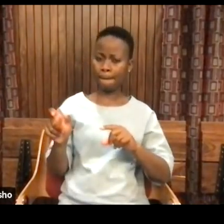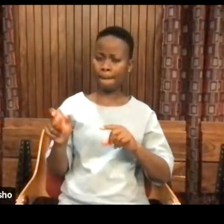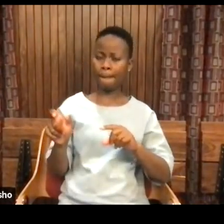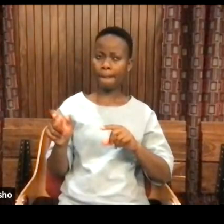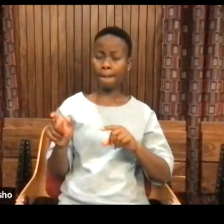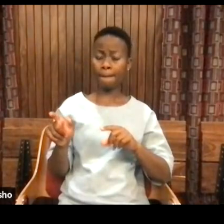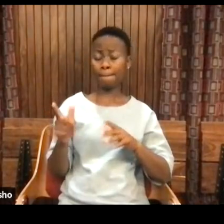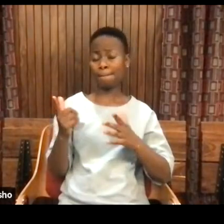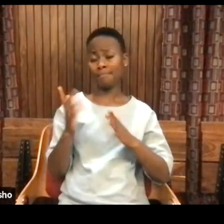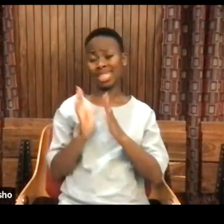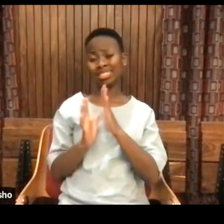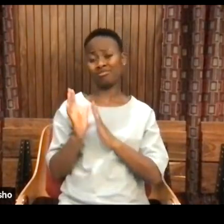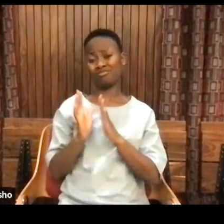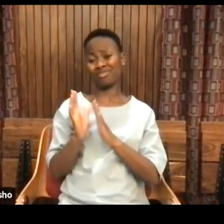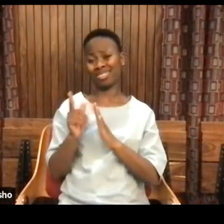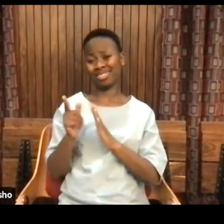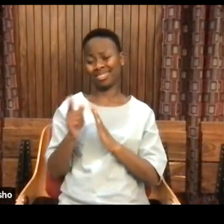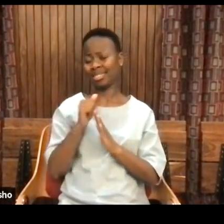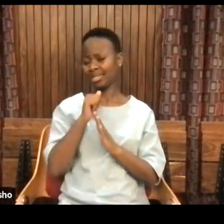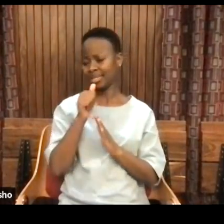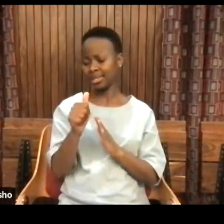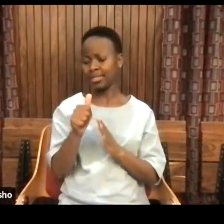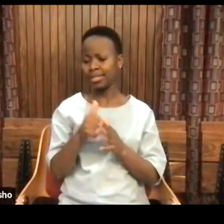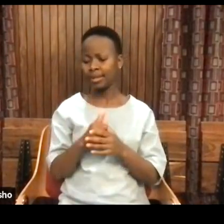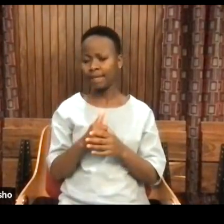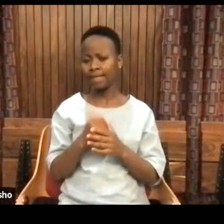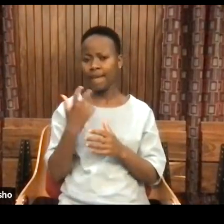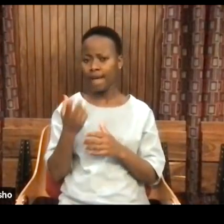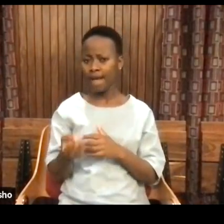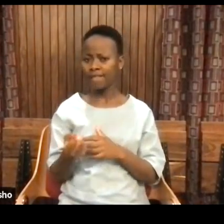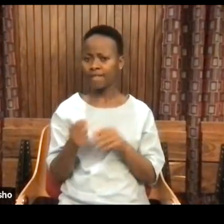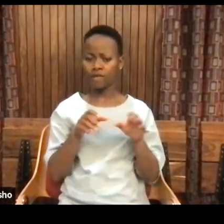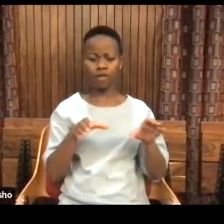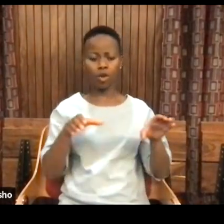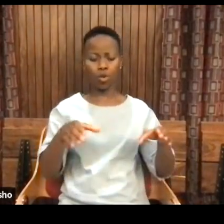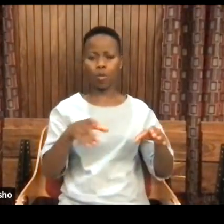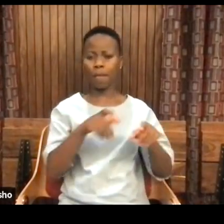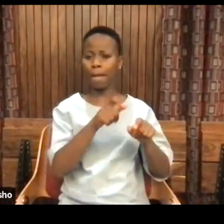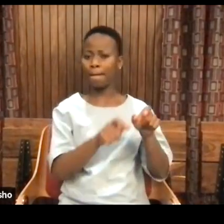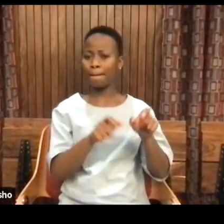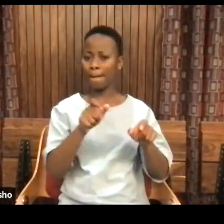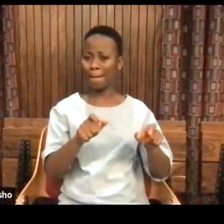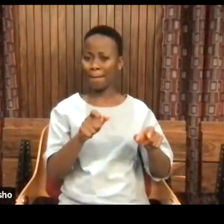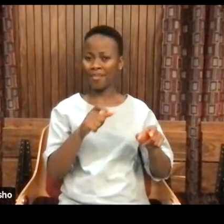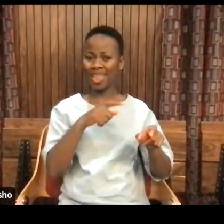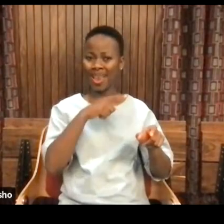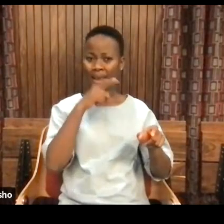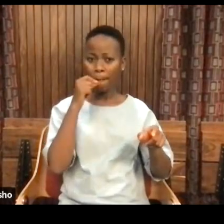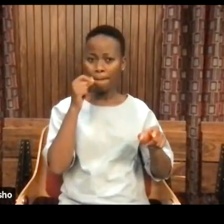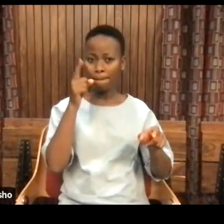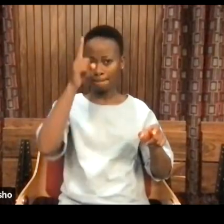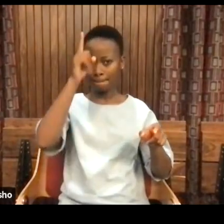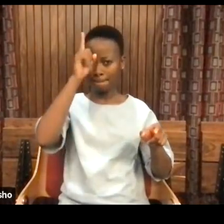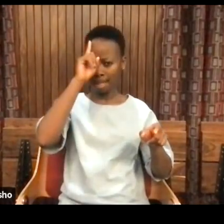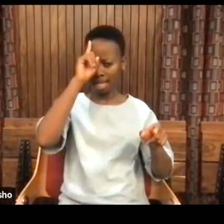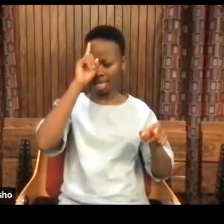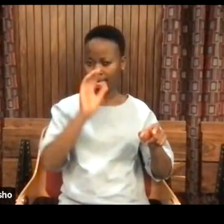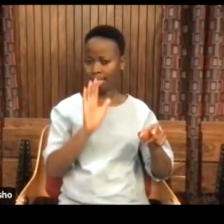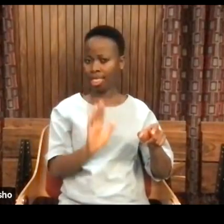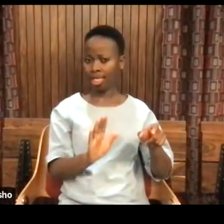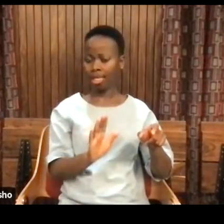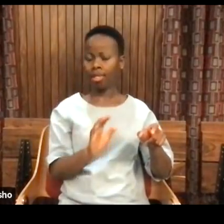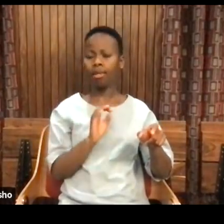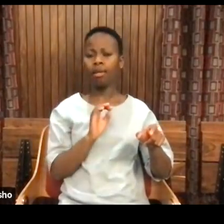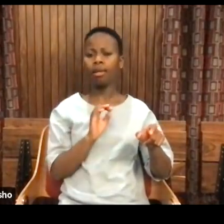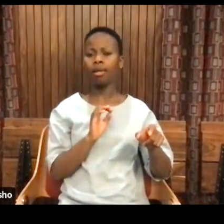that began to construct a group of people on the designation Black. That is not only